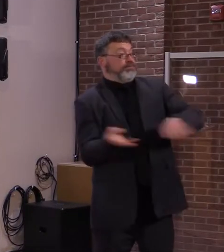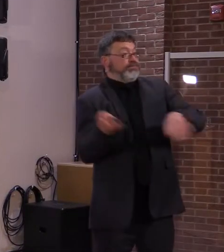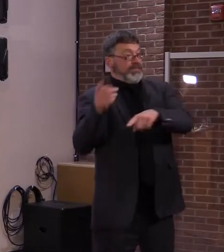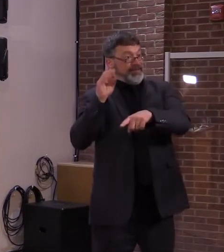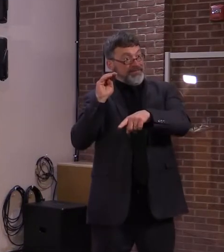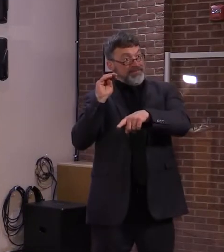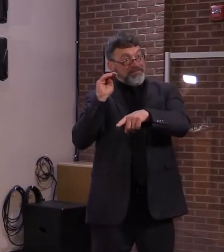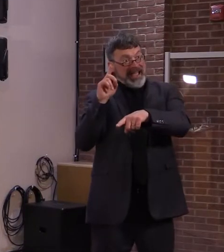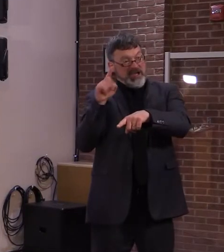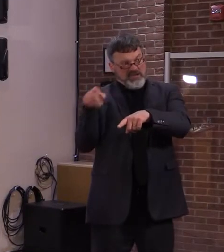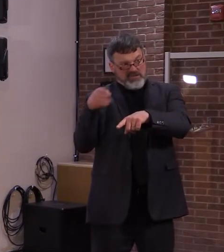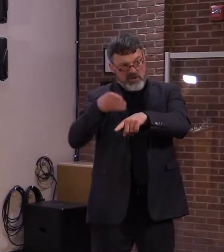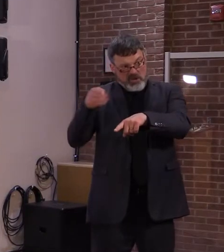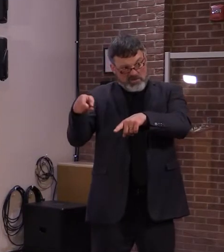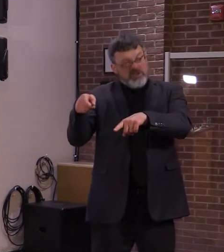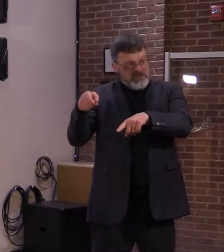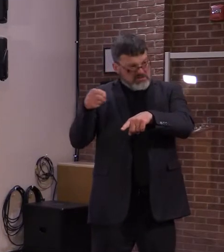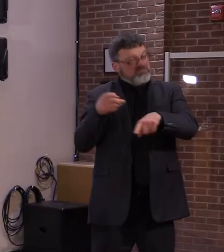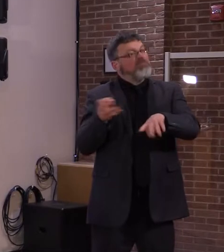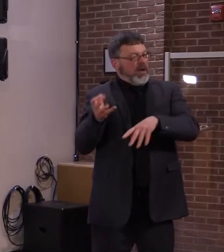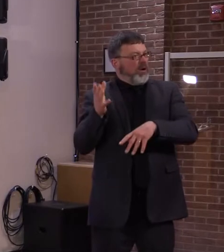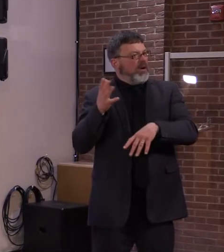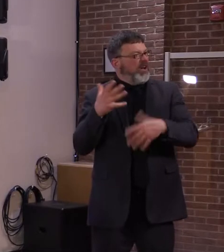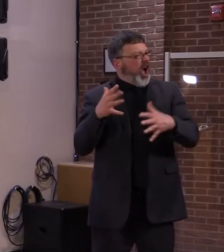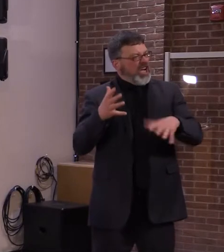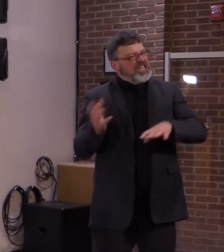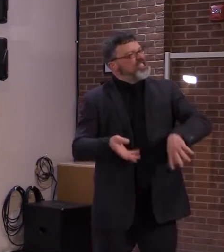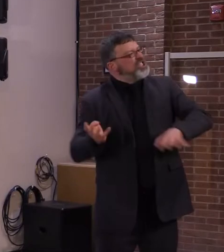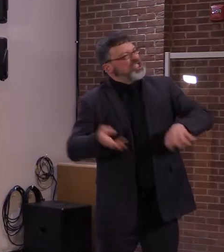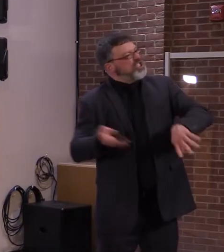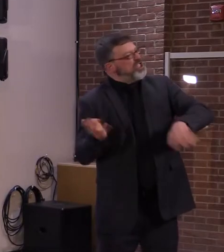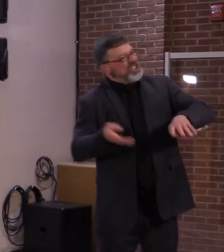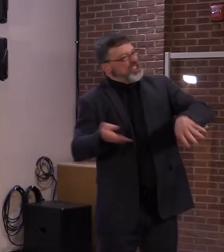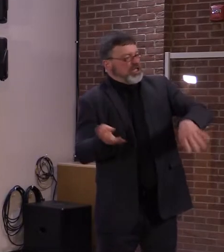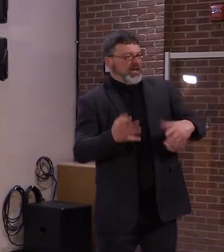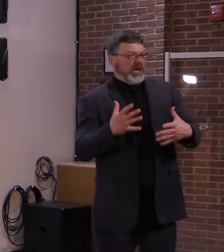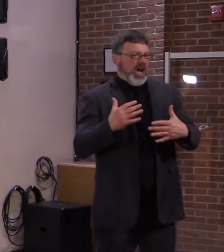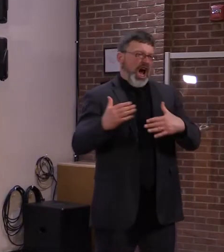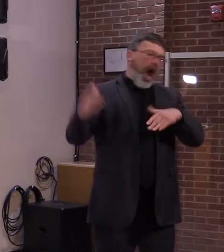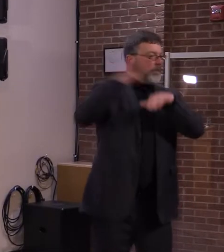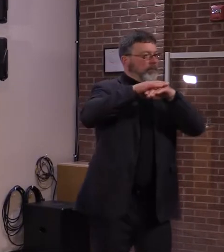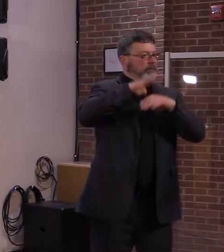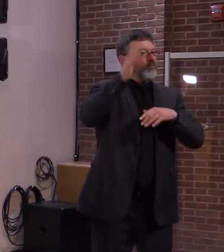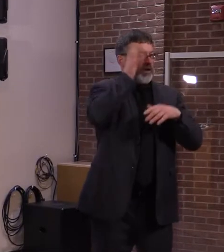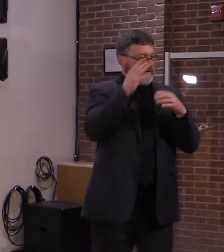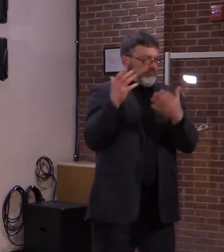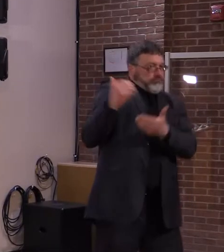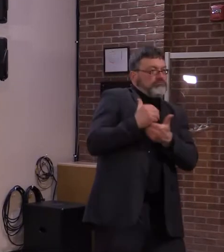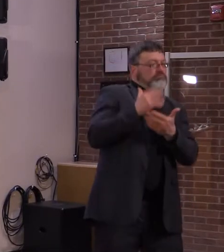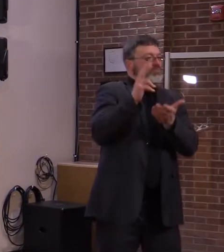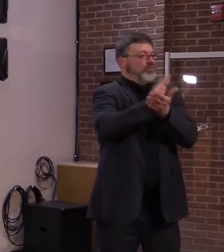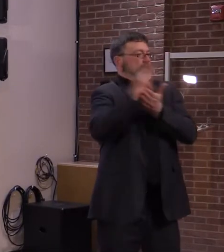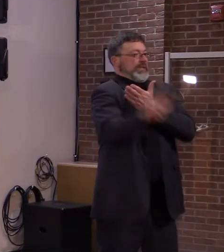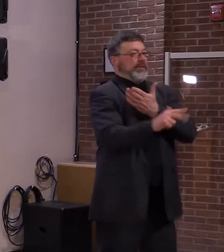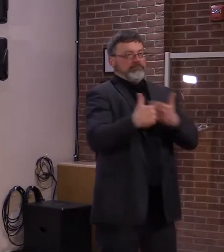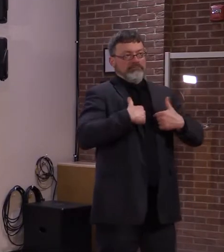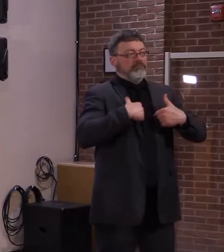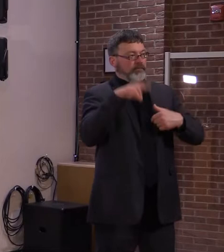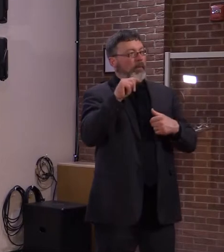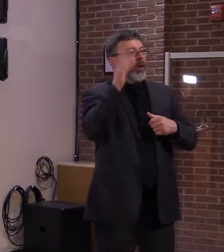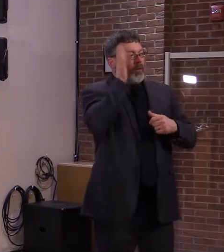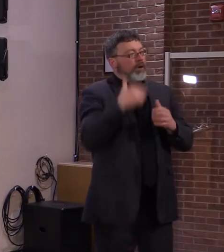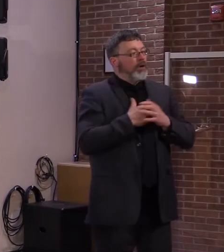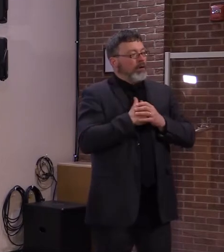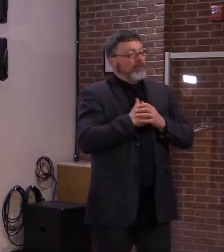So, next, as you heard from Commissioner Pichak, Vermont's vaccine rollout has been one of the most successful in the nation.